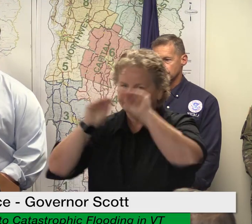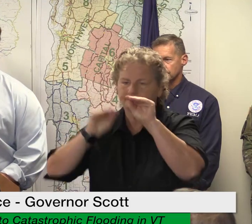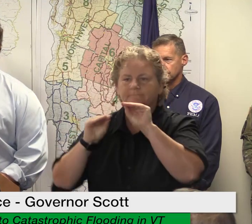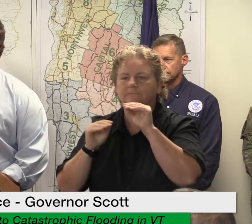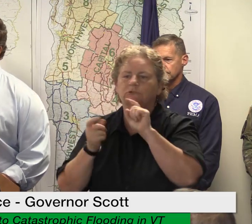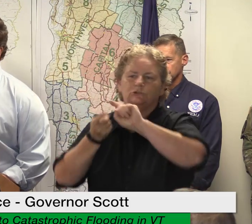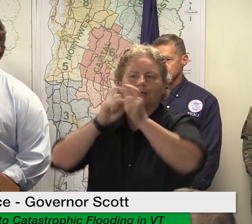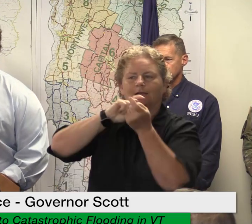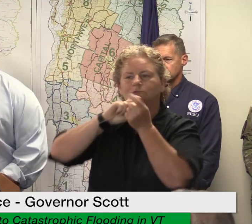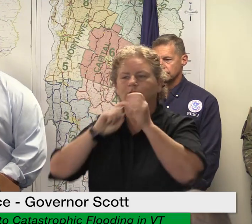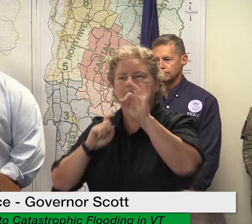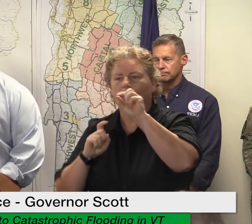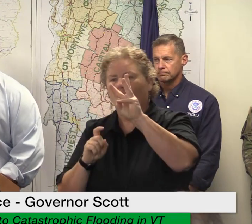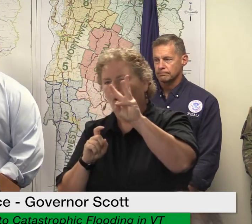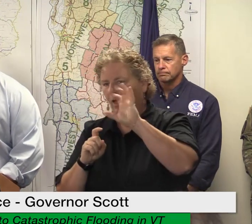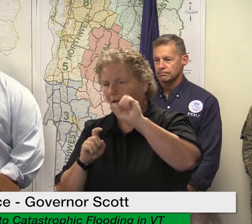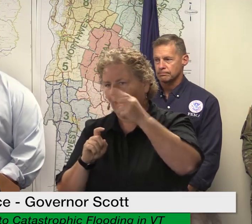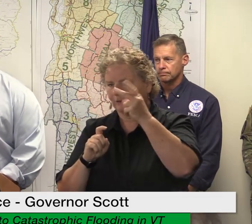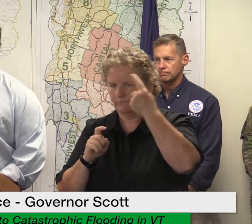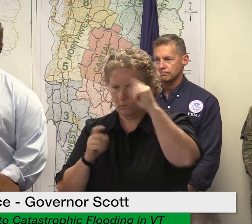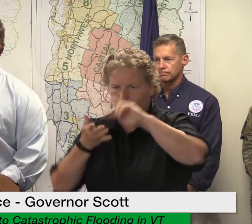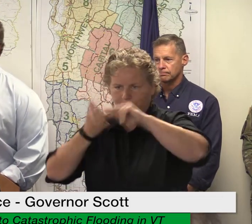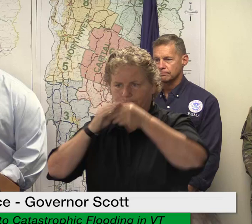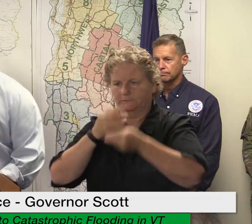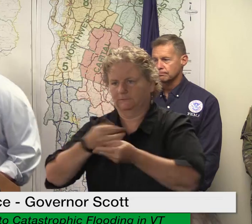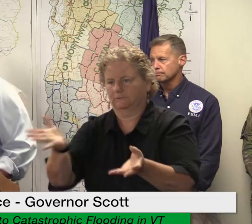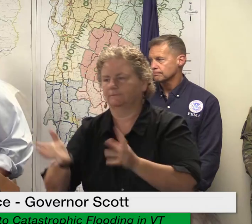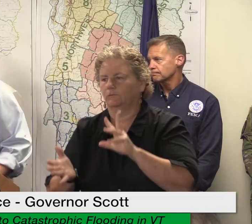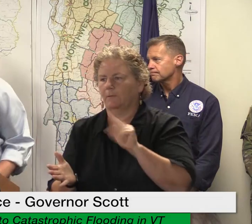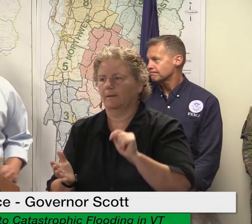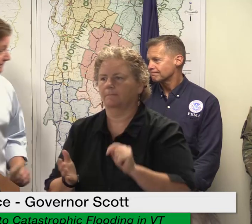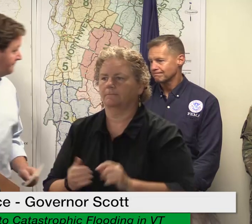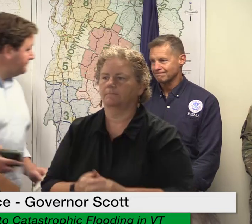funding so with that i would like to turn it over to commissioner volio